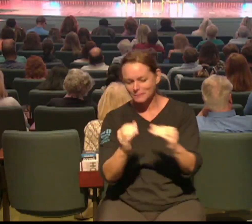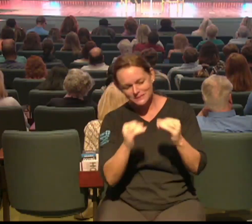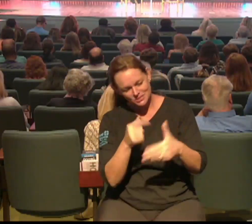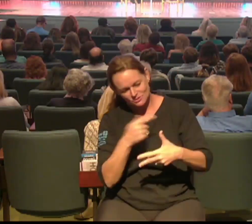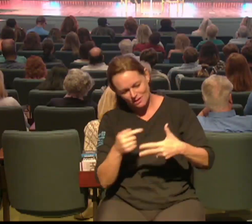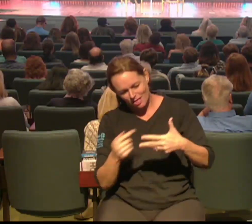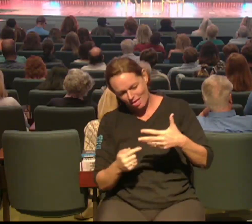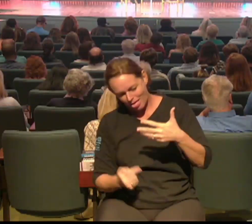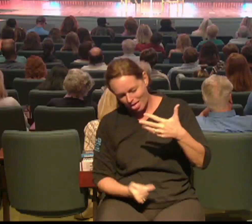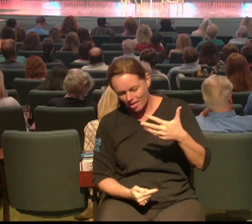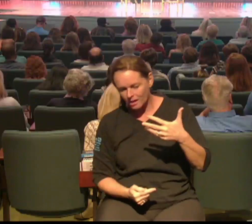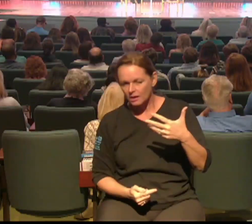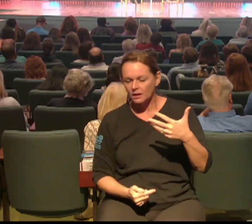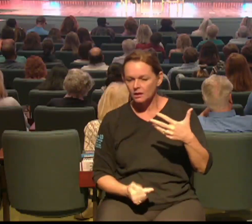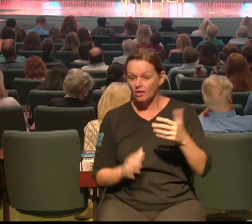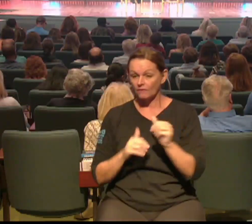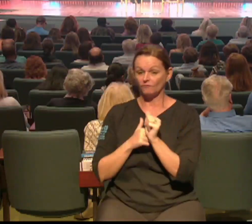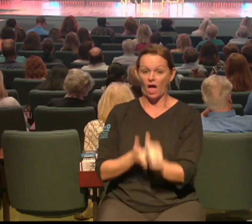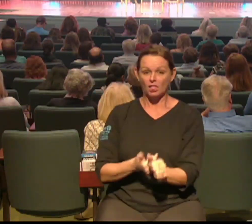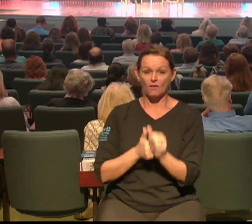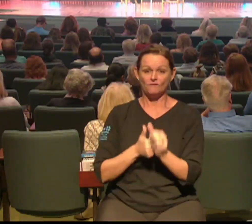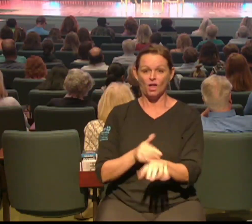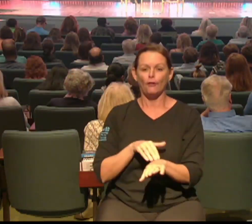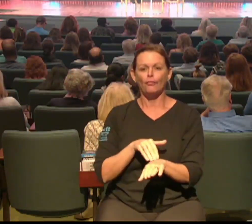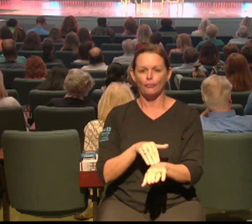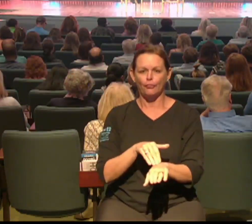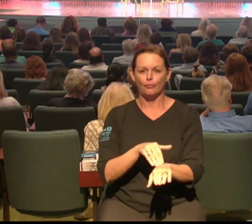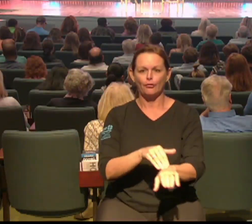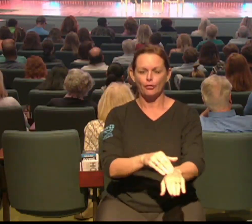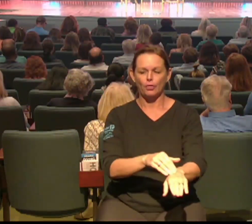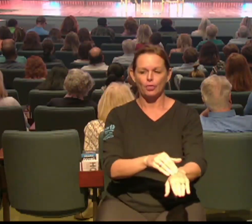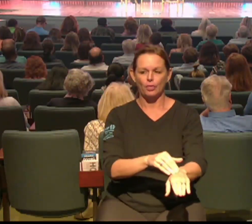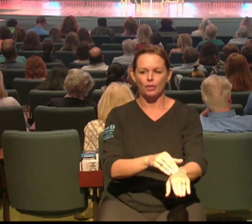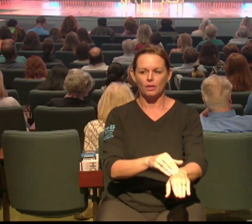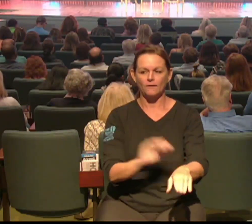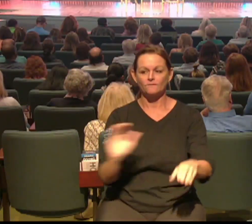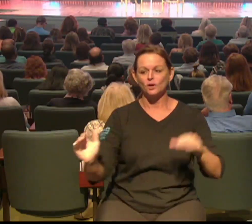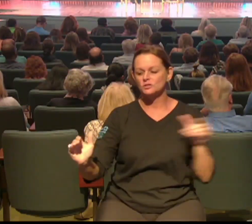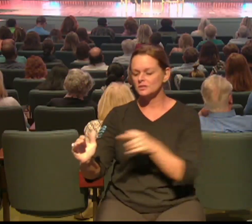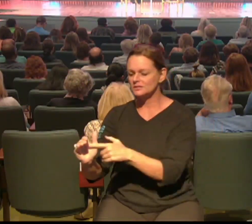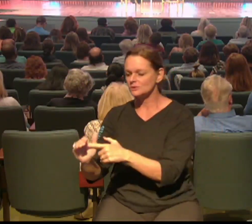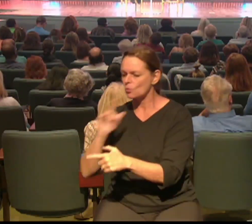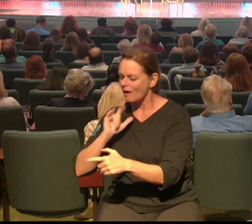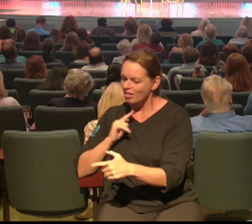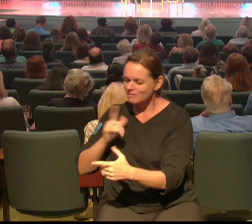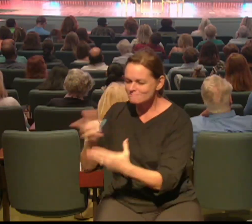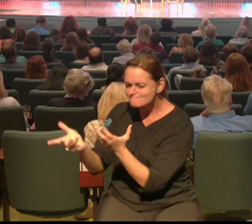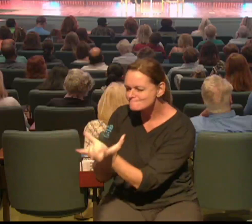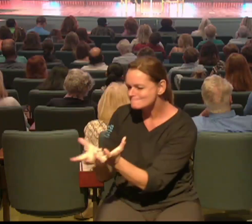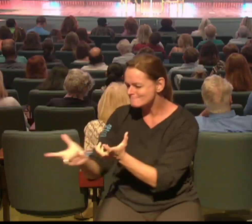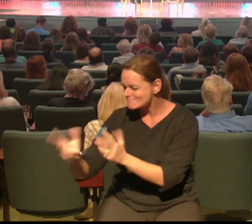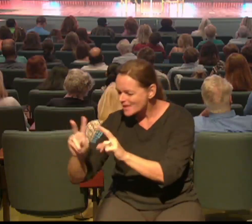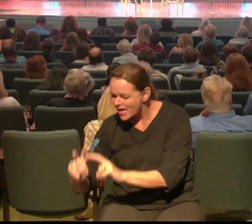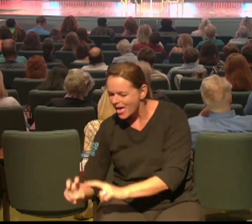being a follower and being a fisher of men. You can't really have one without the other. He said, come follow me,